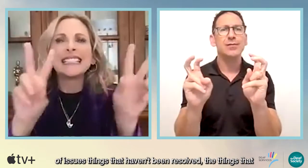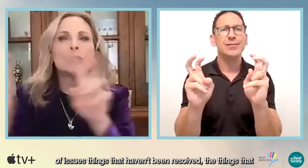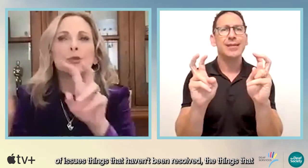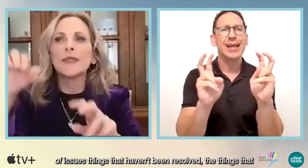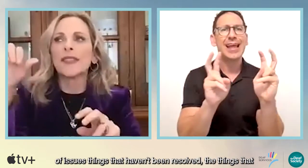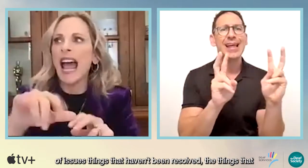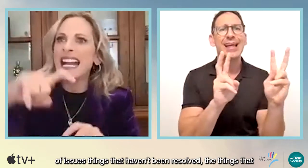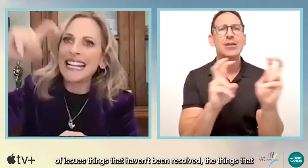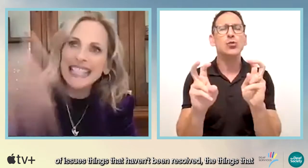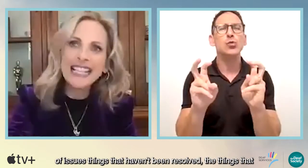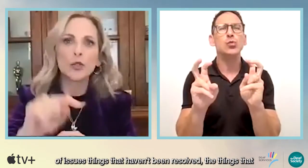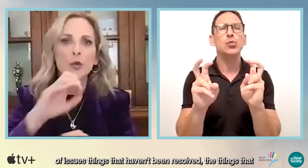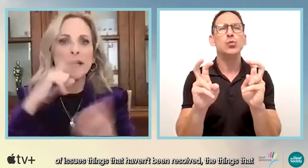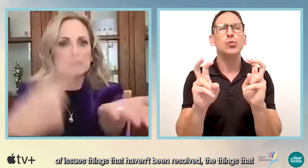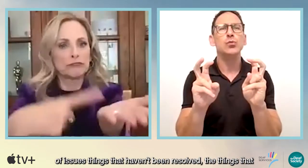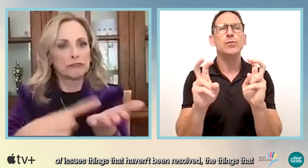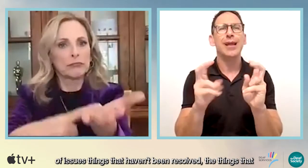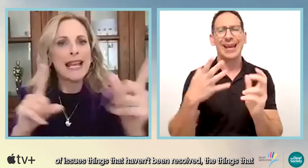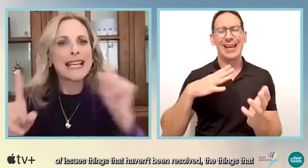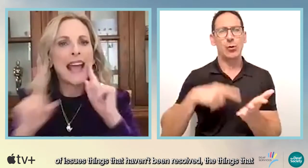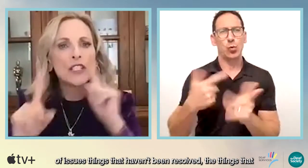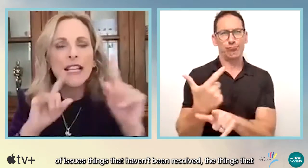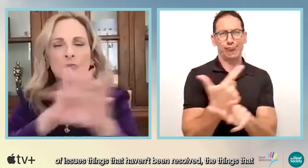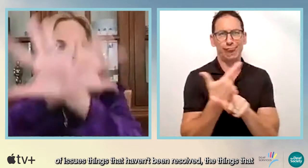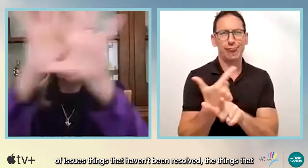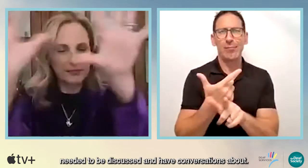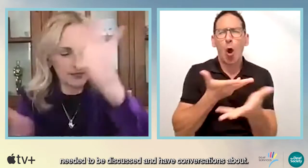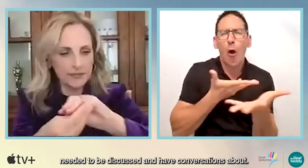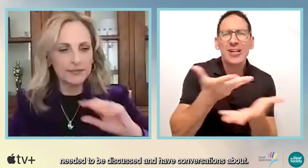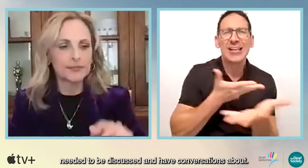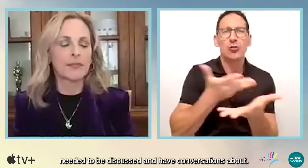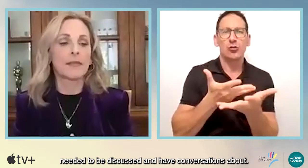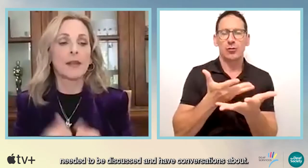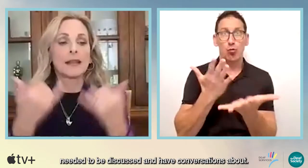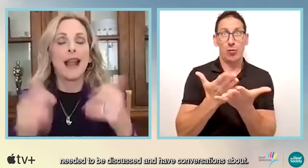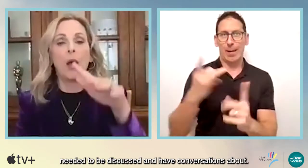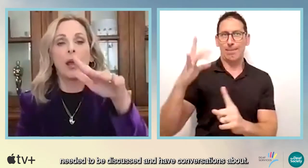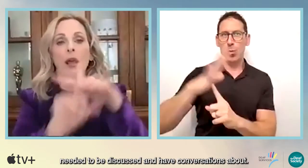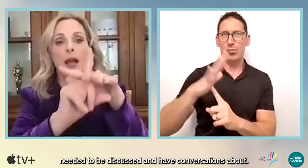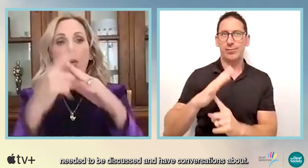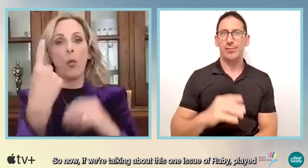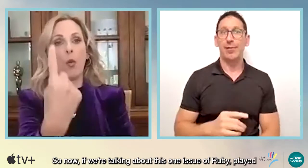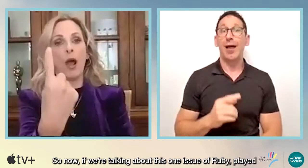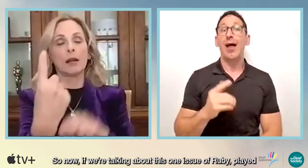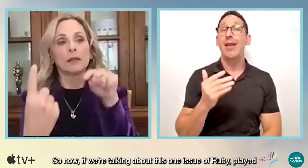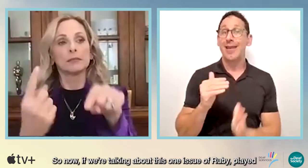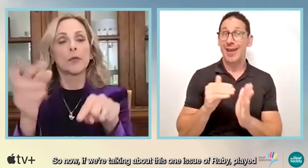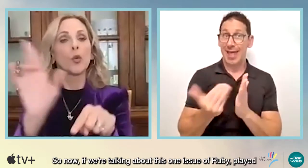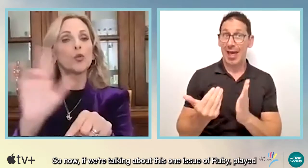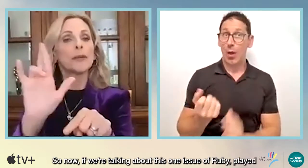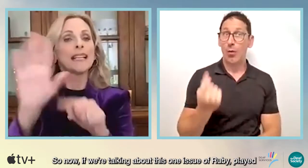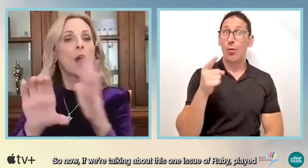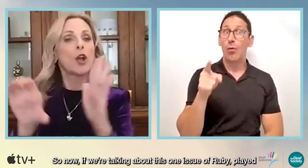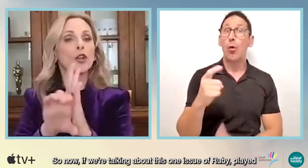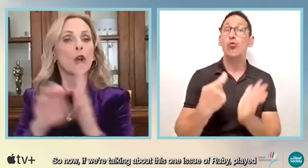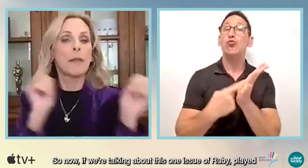haven't been resolved, the things that needed to be discussed and have conversations about. So now, if we're talking about this one